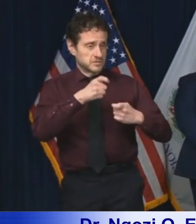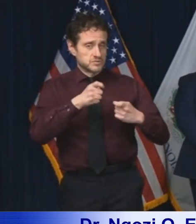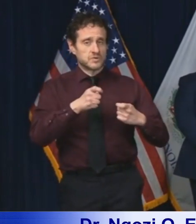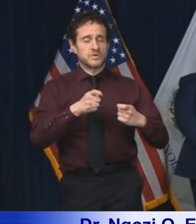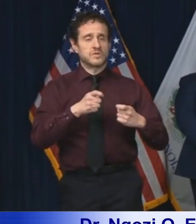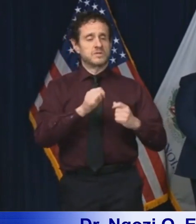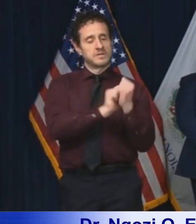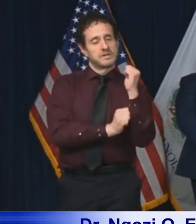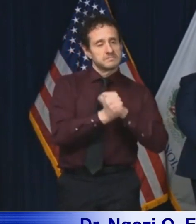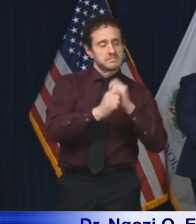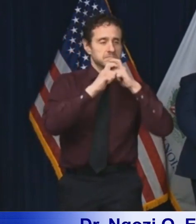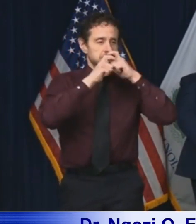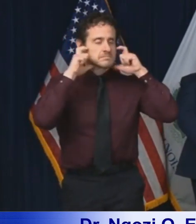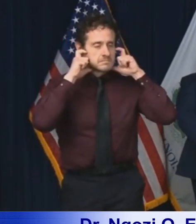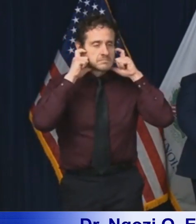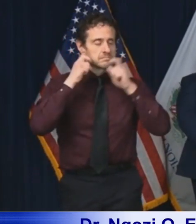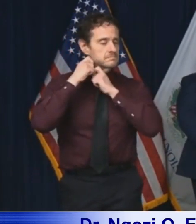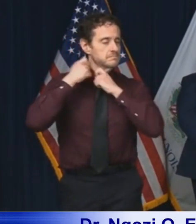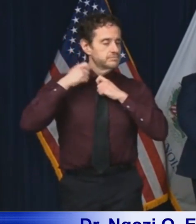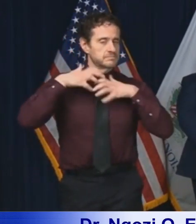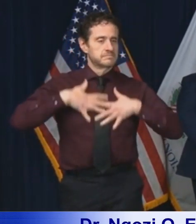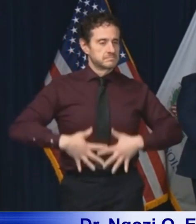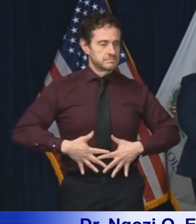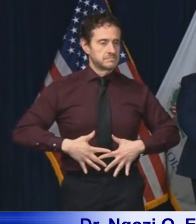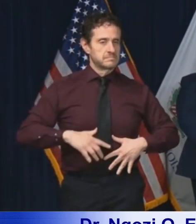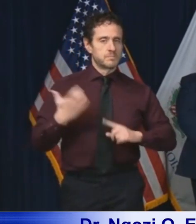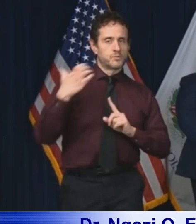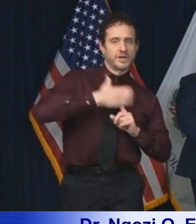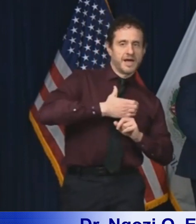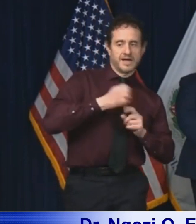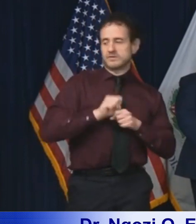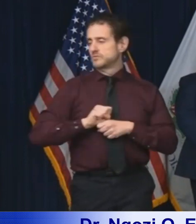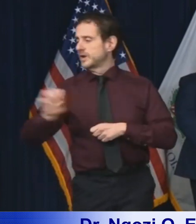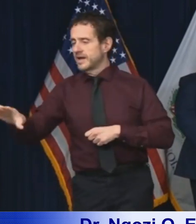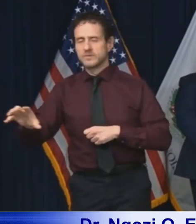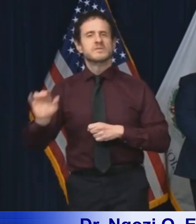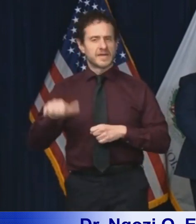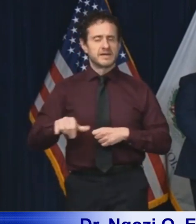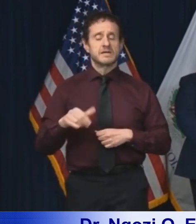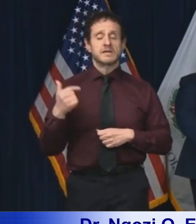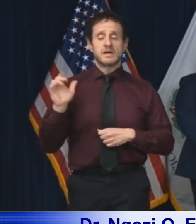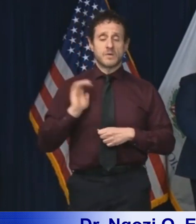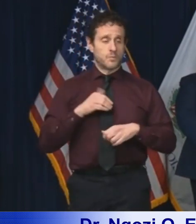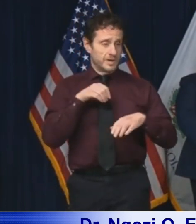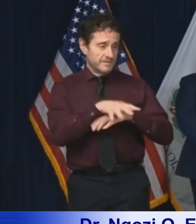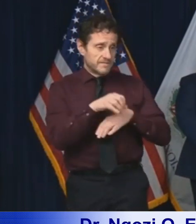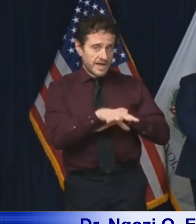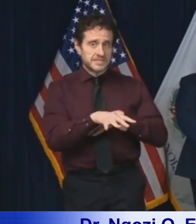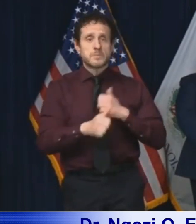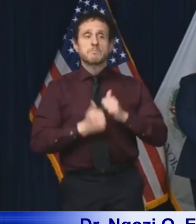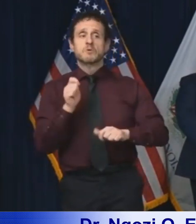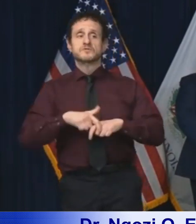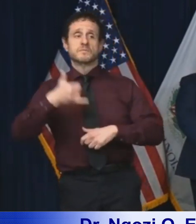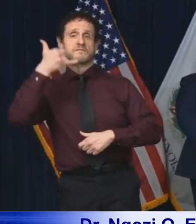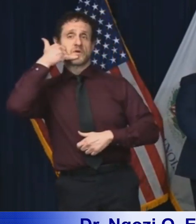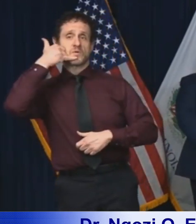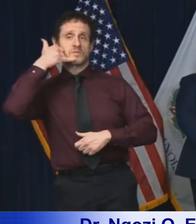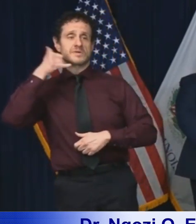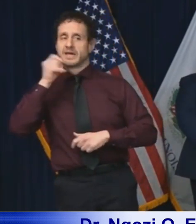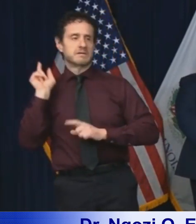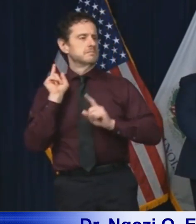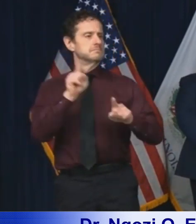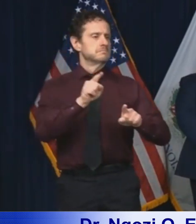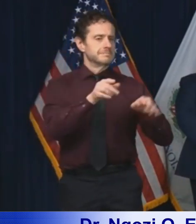PPE, gloves, gowns, and masks. We've also tried to do most of our advice from phone just to minimize